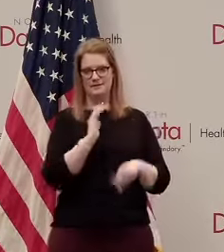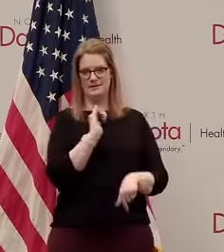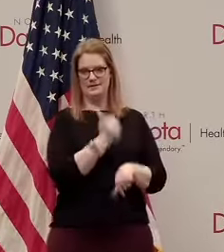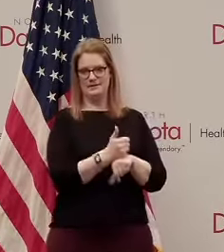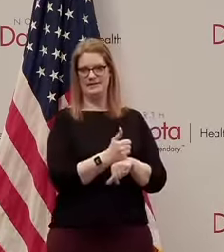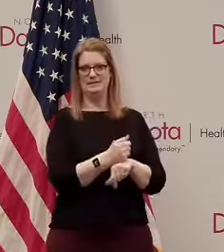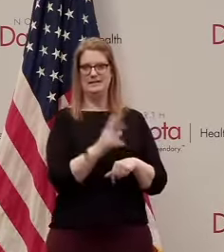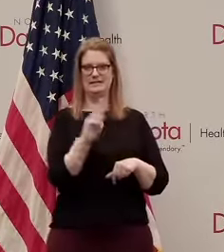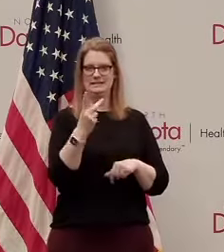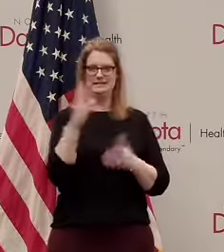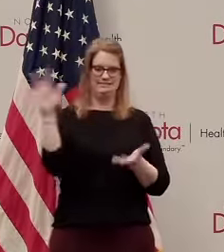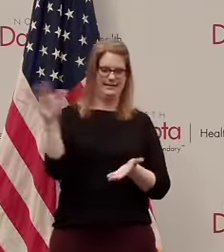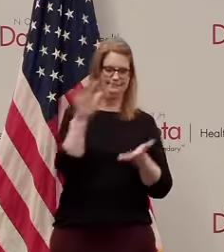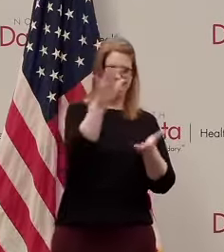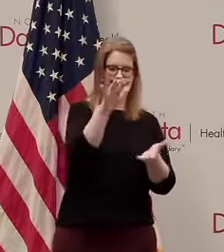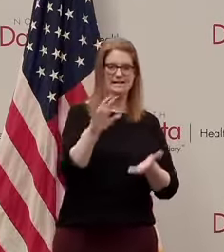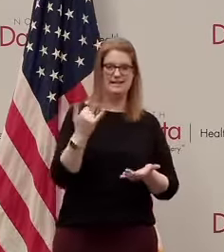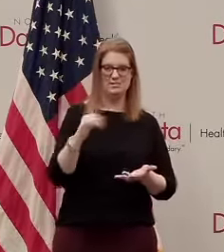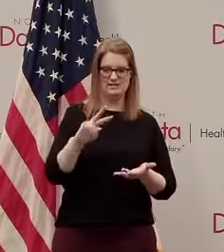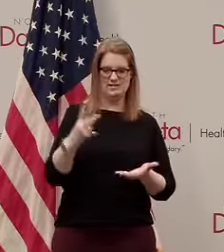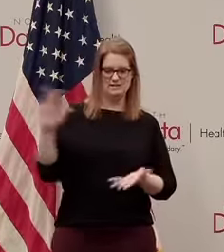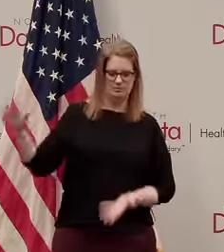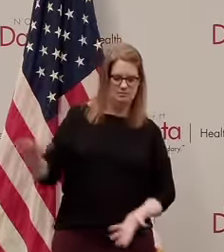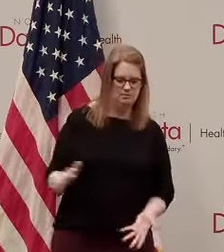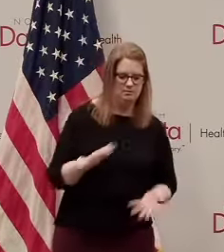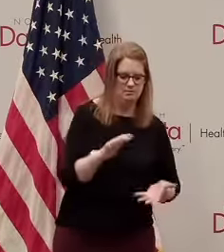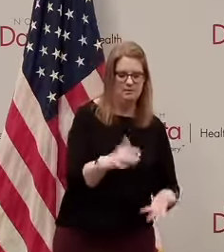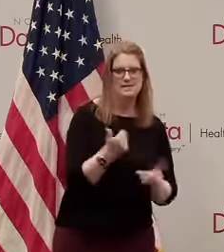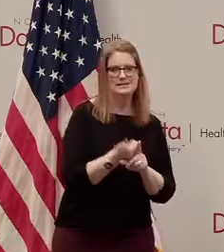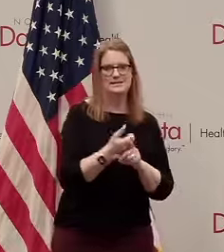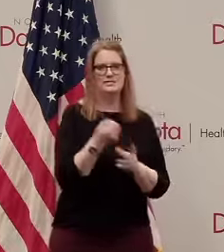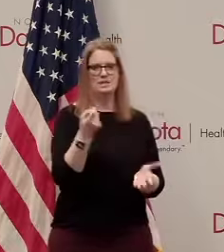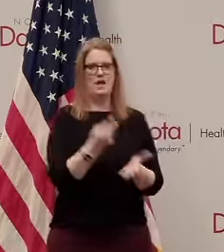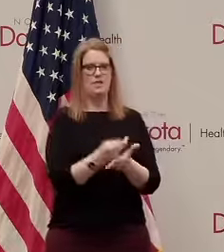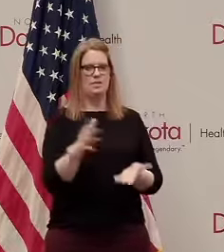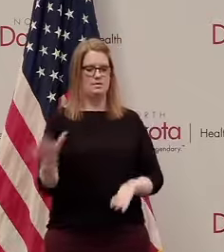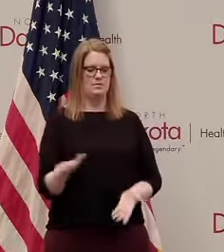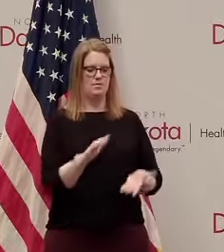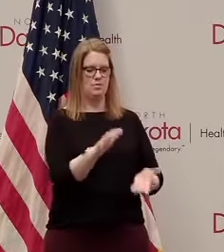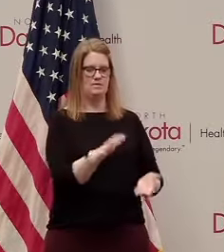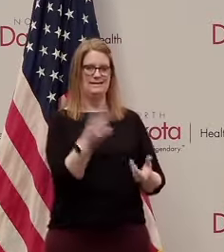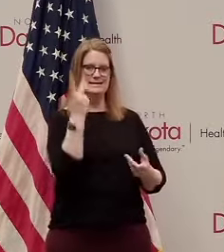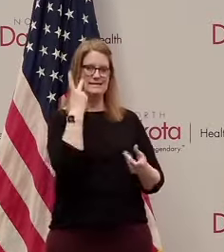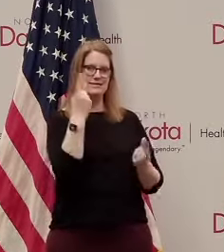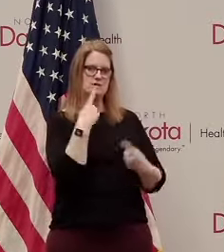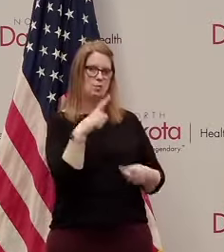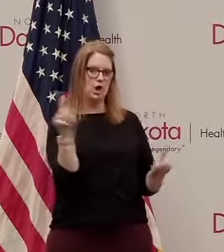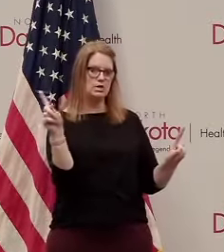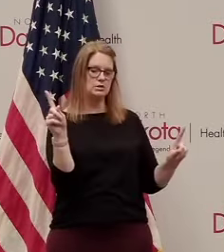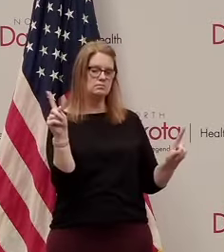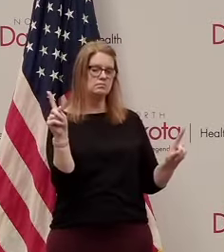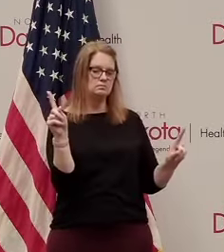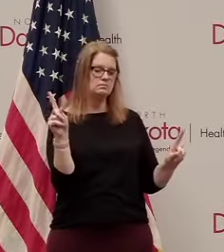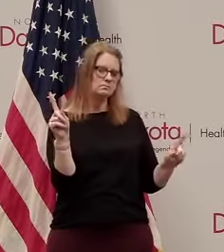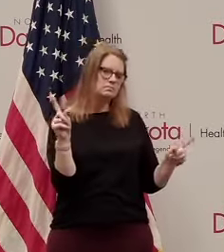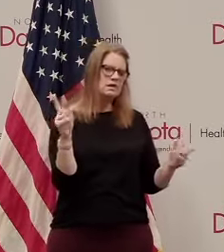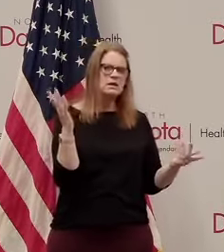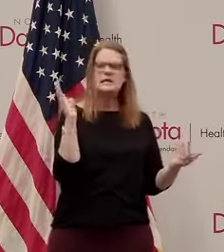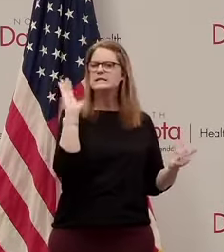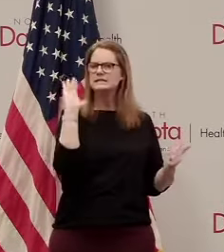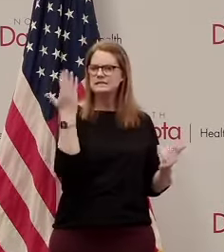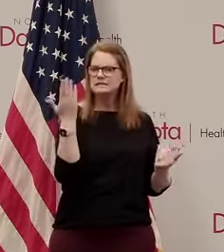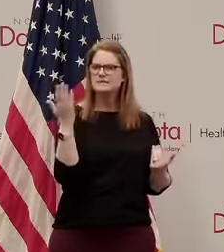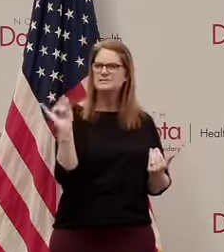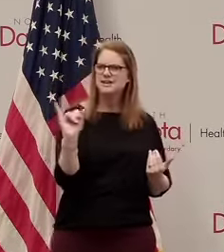in a second tranche now has been both authorized and appropriated to see how it's worked and and it seems like a lot of times it's felt